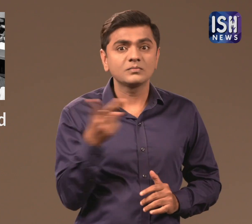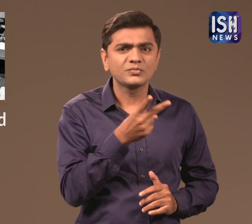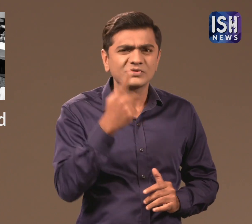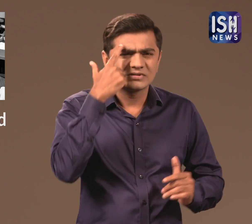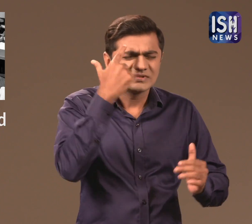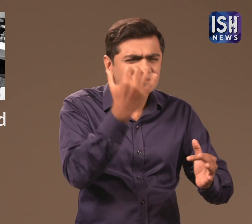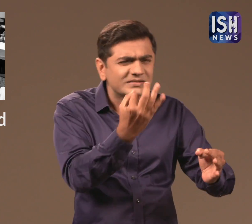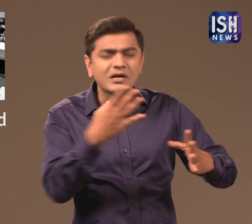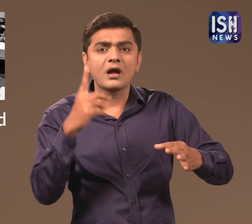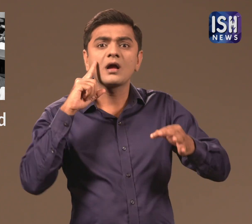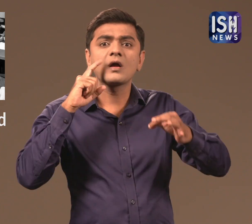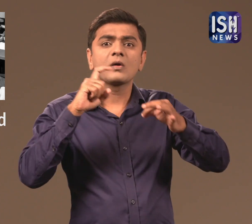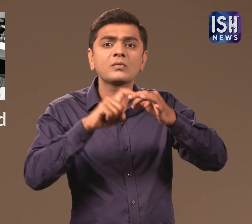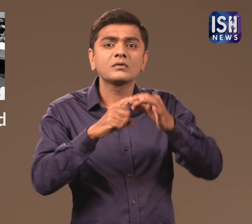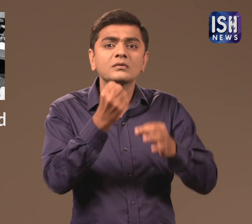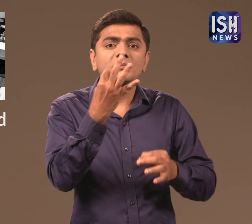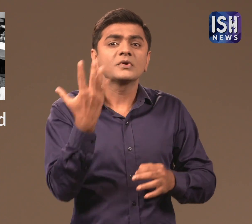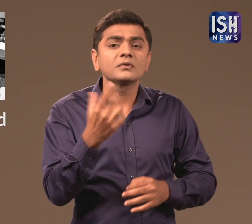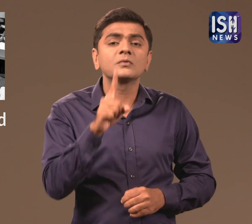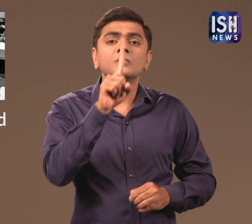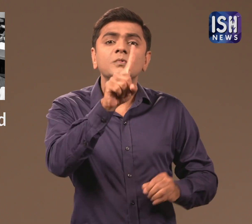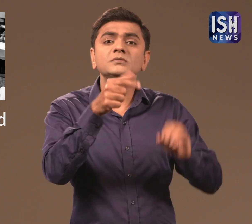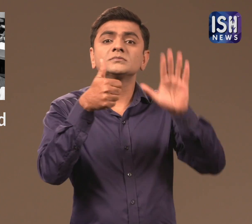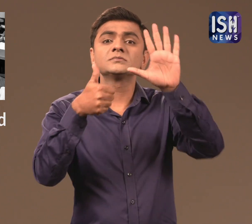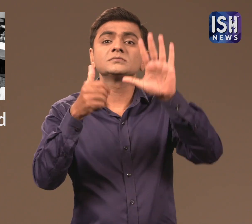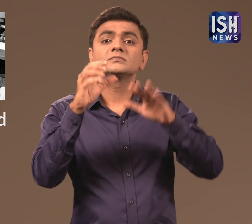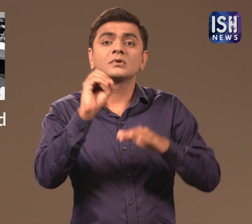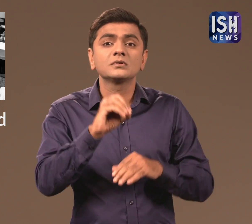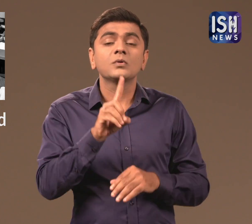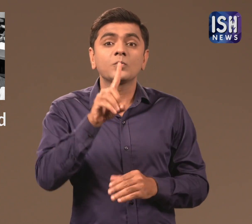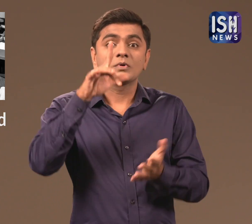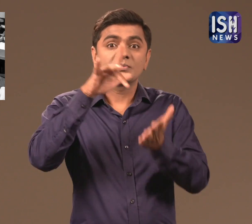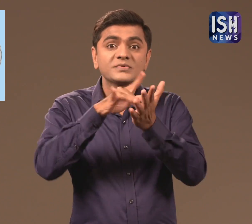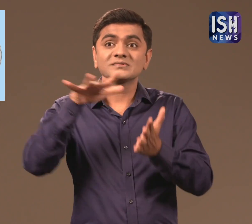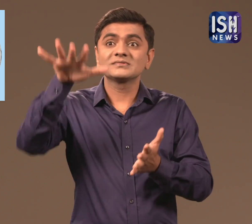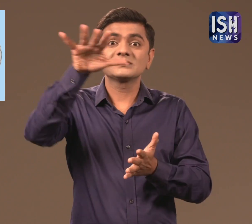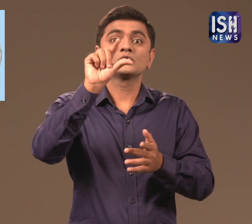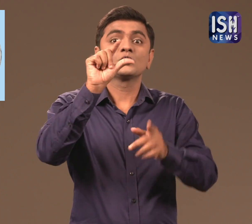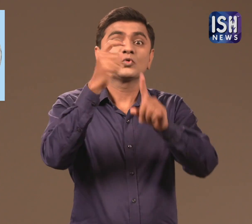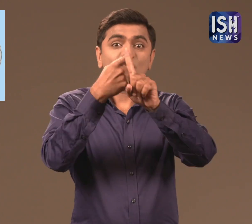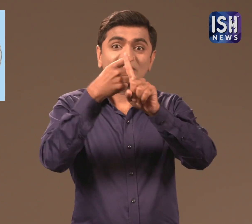Albert Einstein and Stephen Hawking were believed to have an IQ of 160.